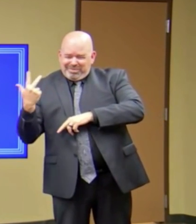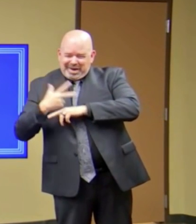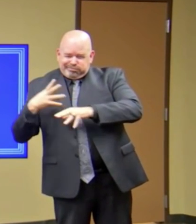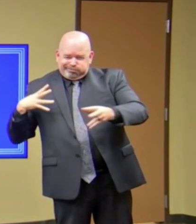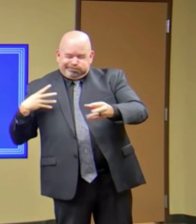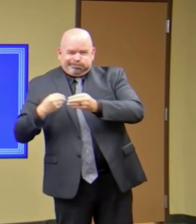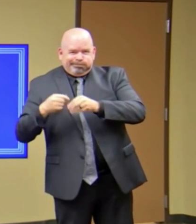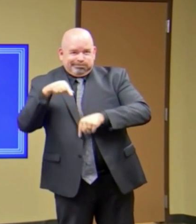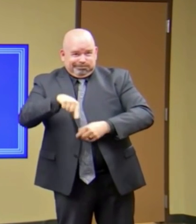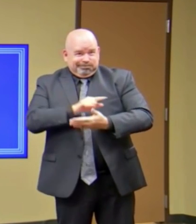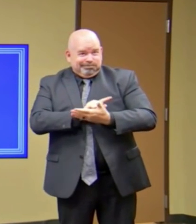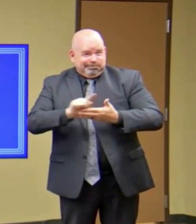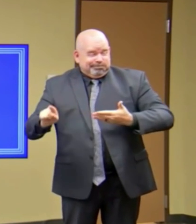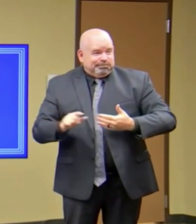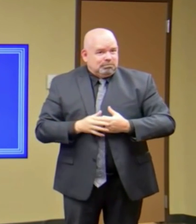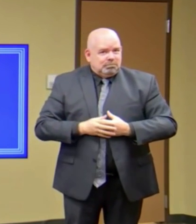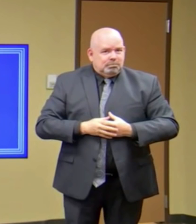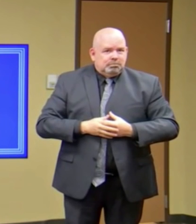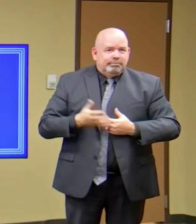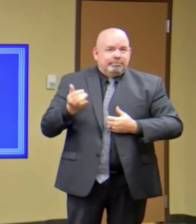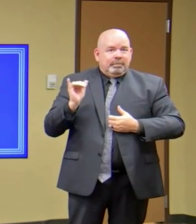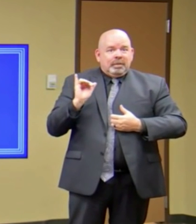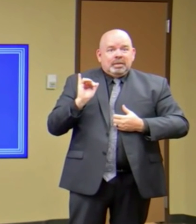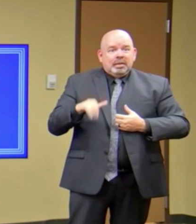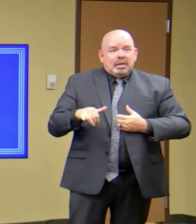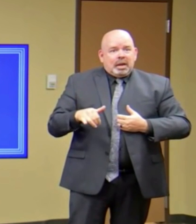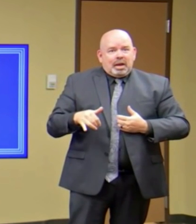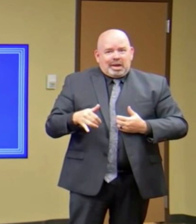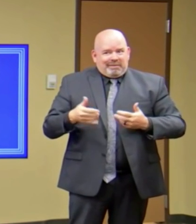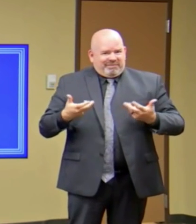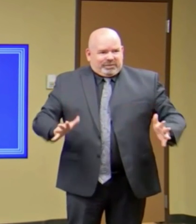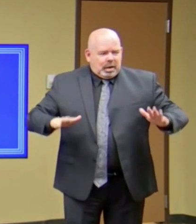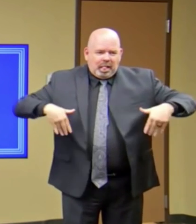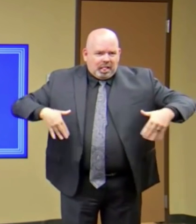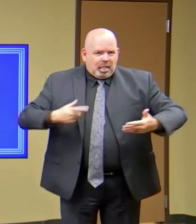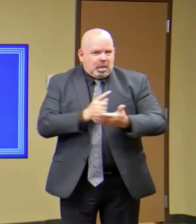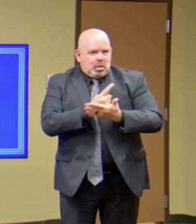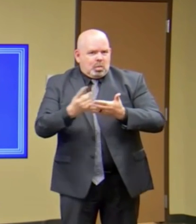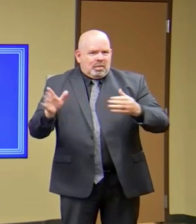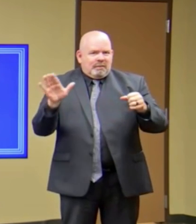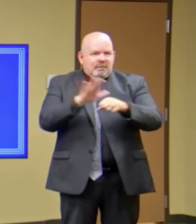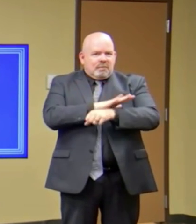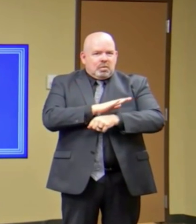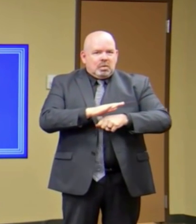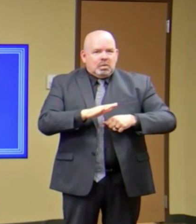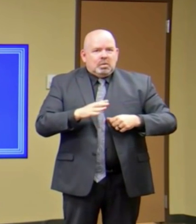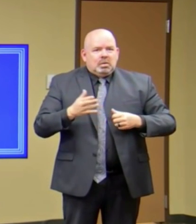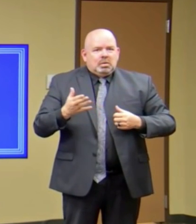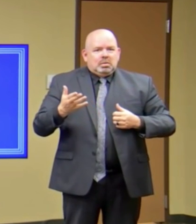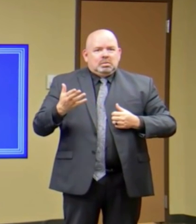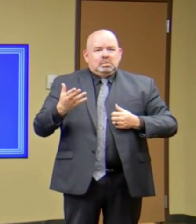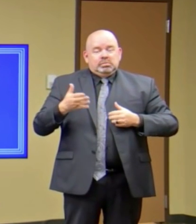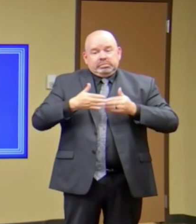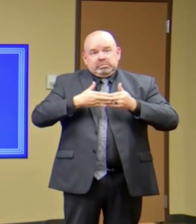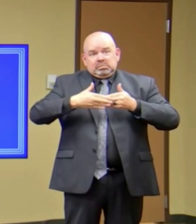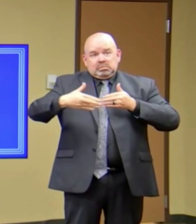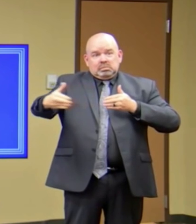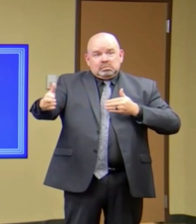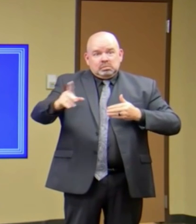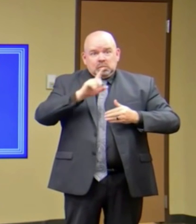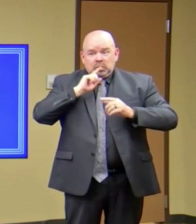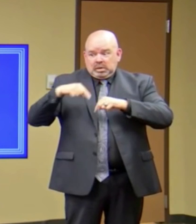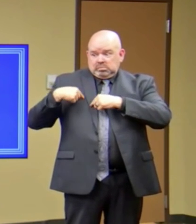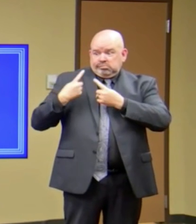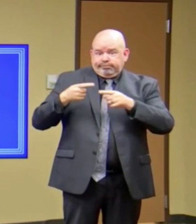we'll have a great week from, you know, going forward with less deaths and less cases. But so far this week,